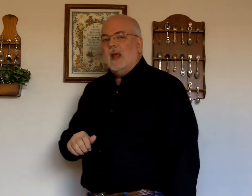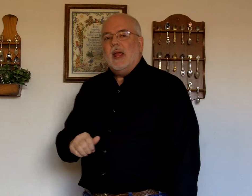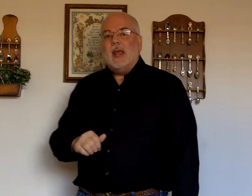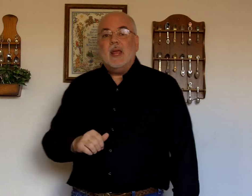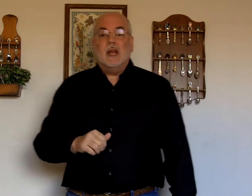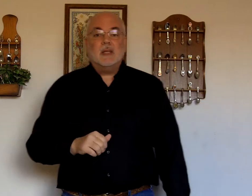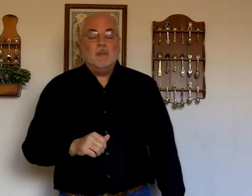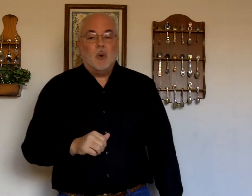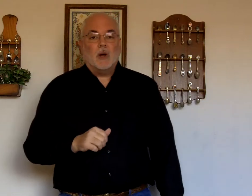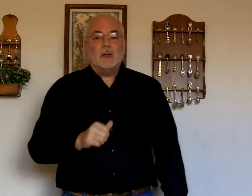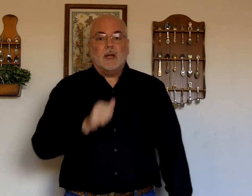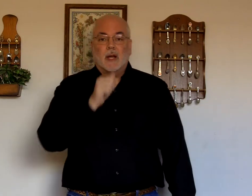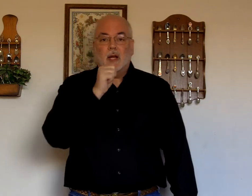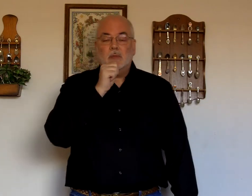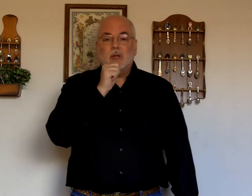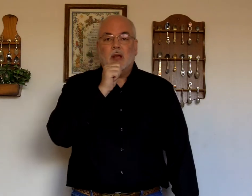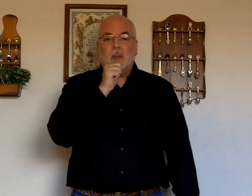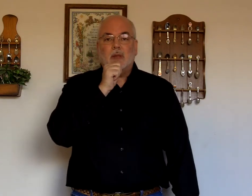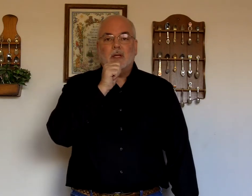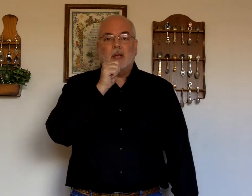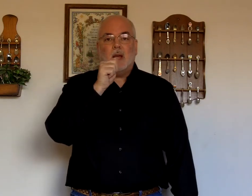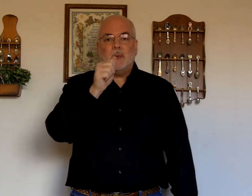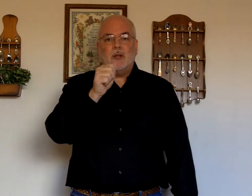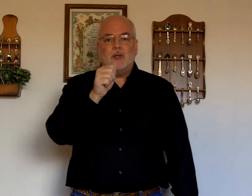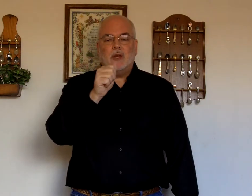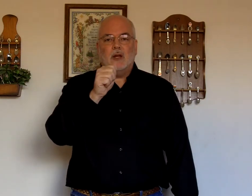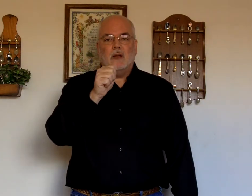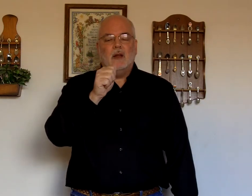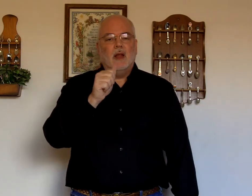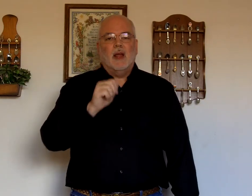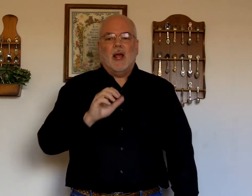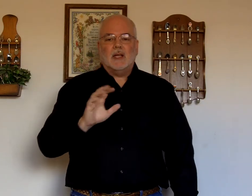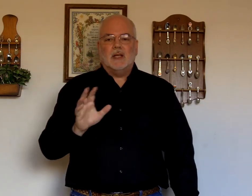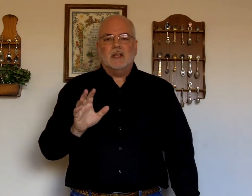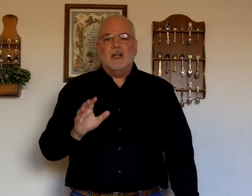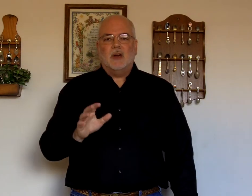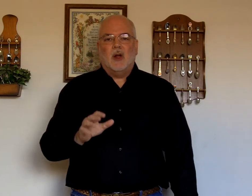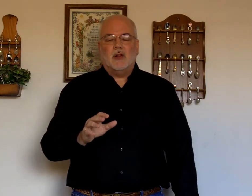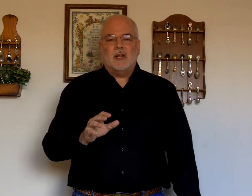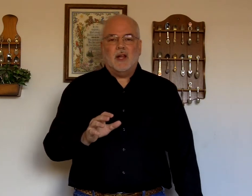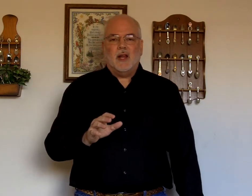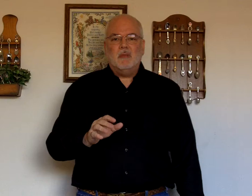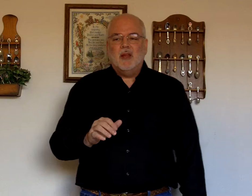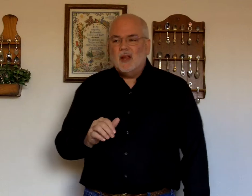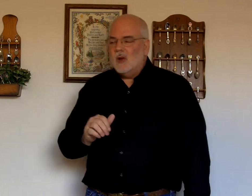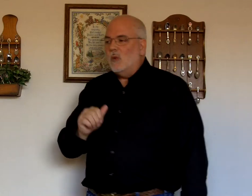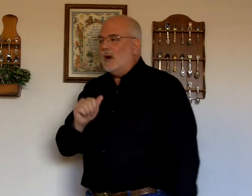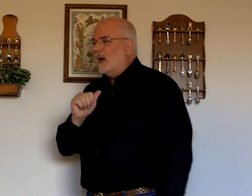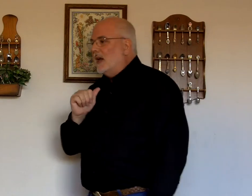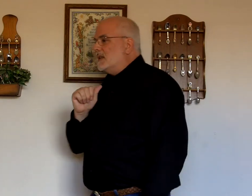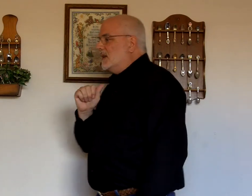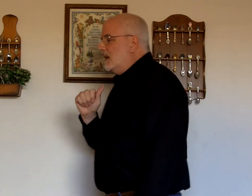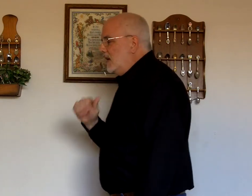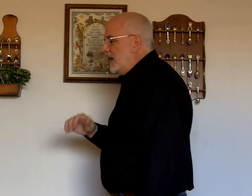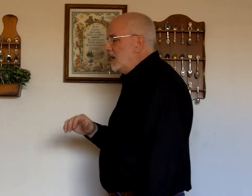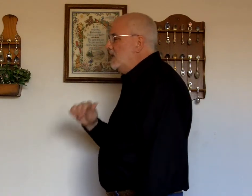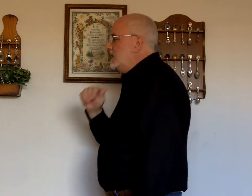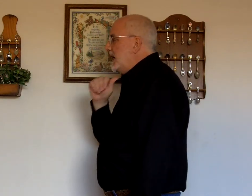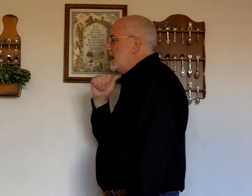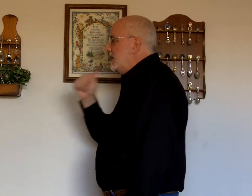It is important that it comes up at the top of the chin. I see this done all the time where if you get loose at it, you